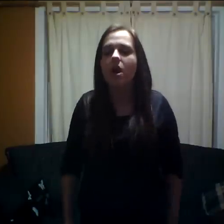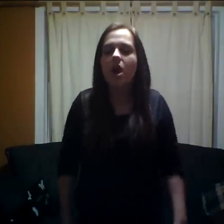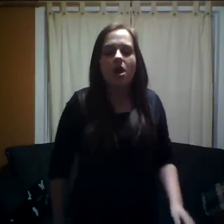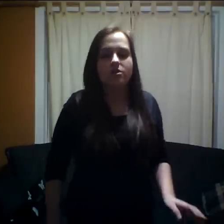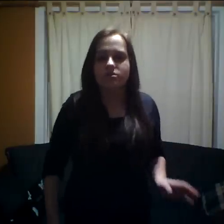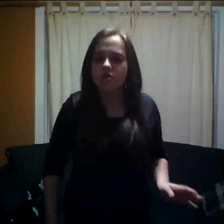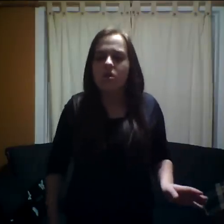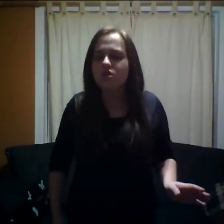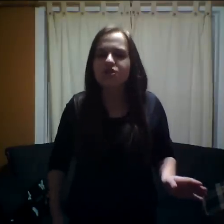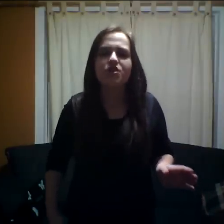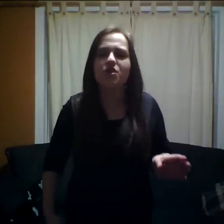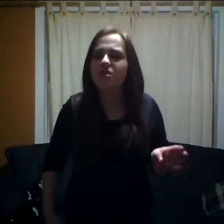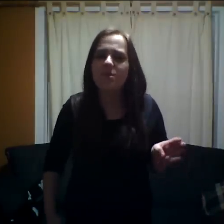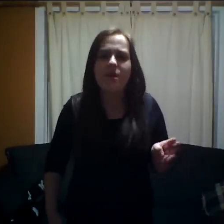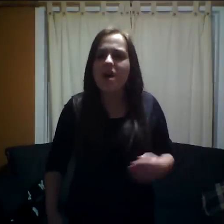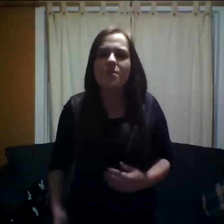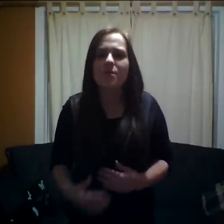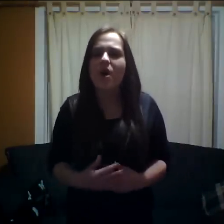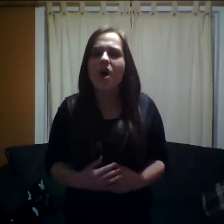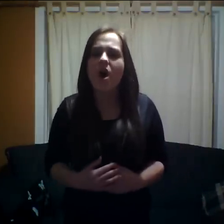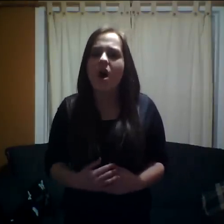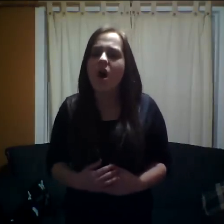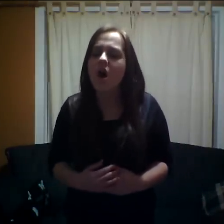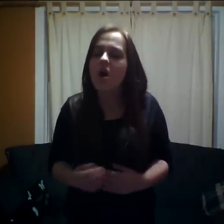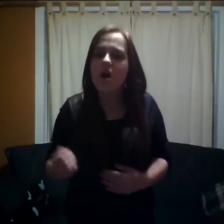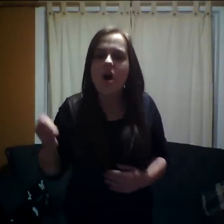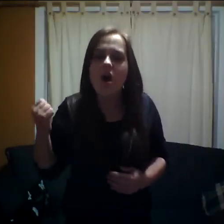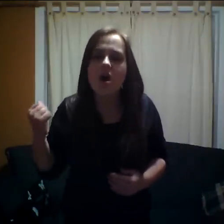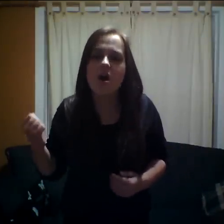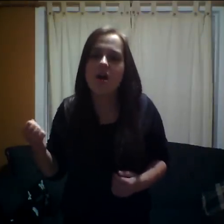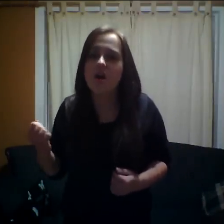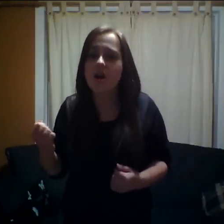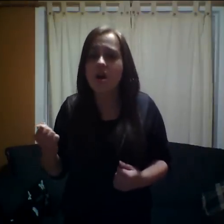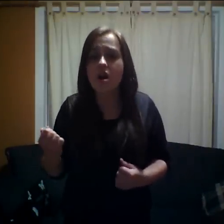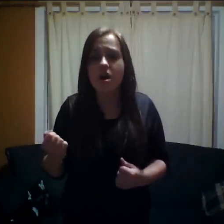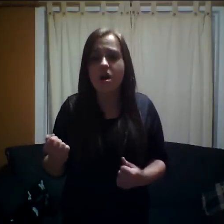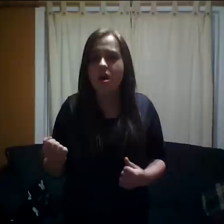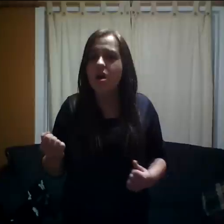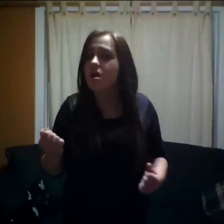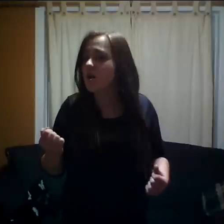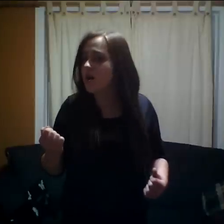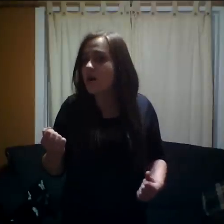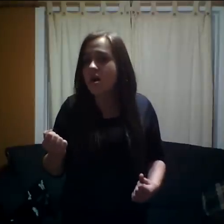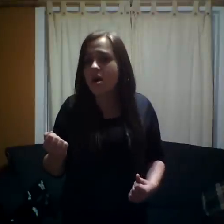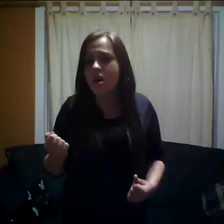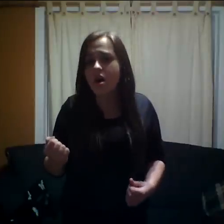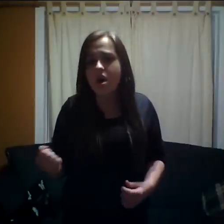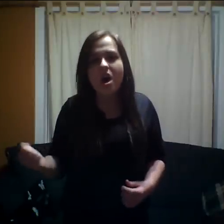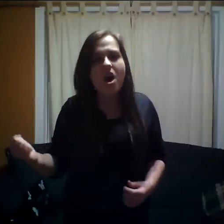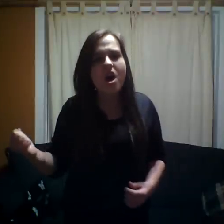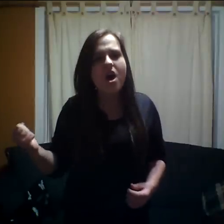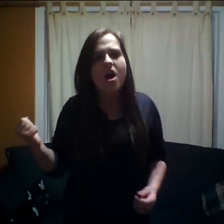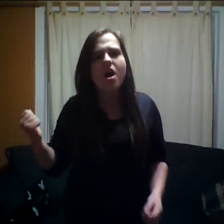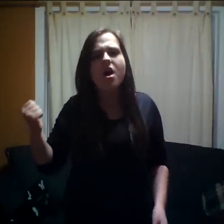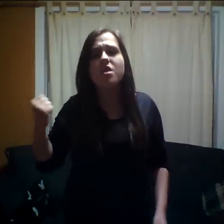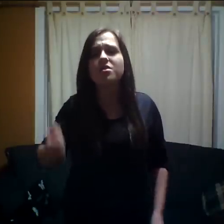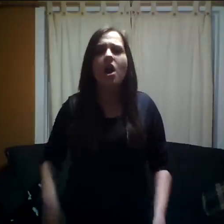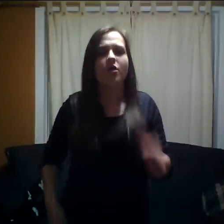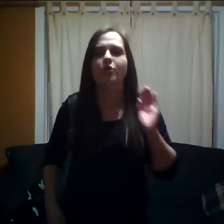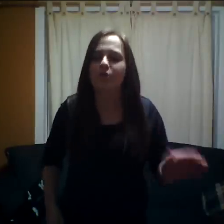Don't you remember the